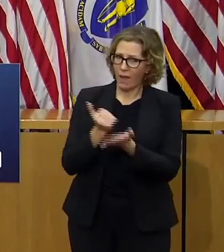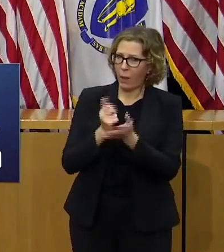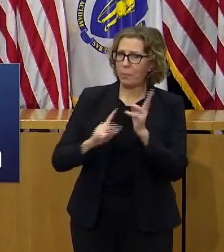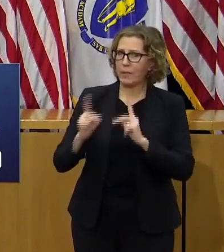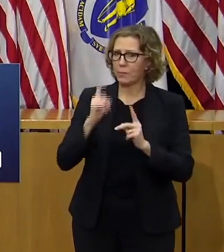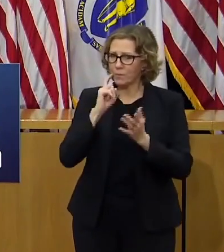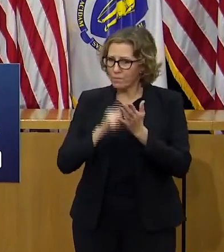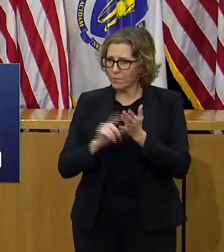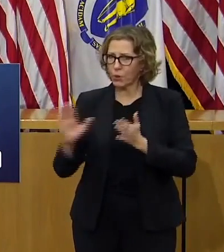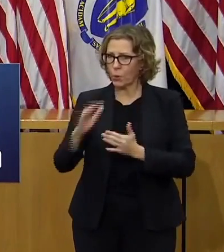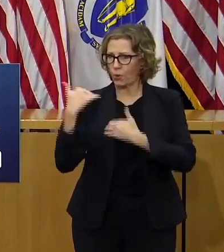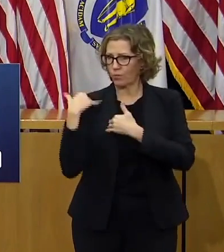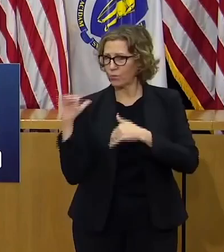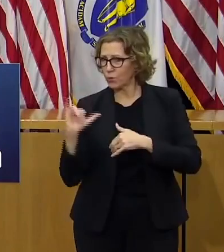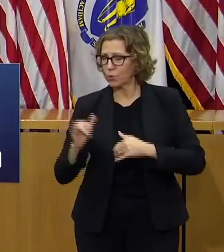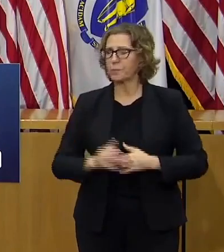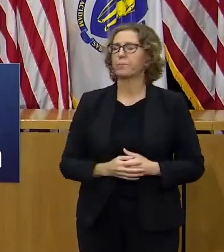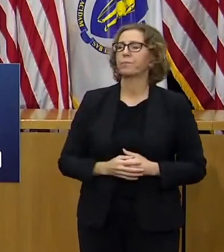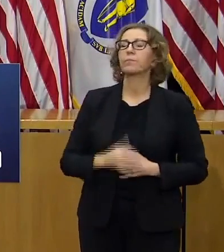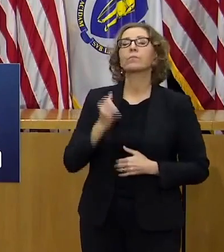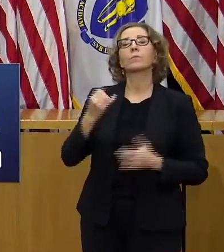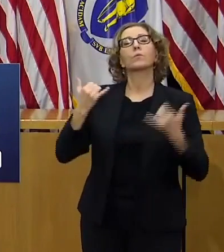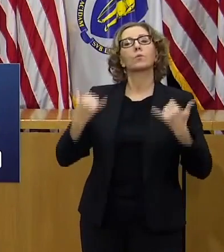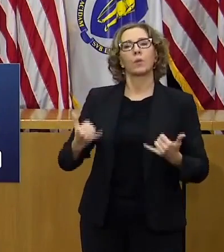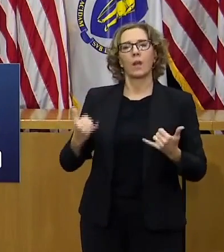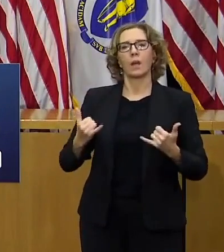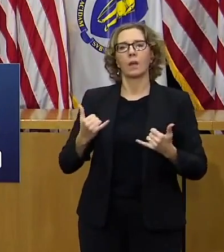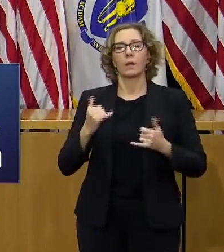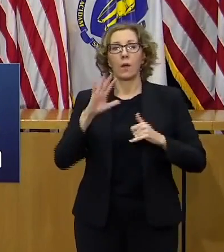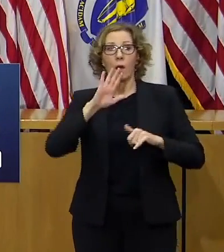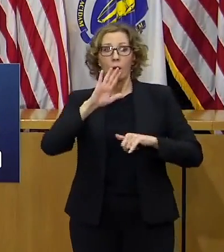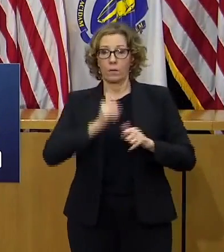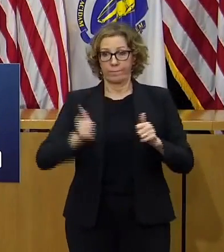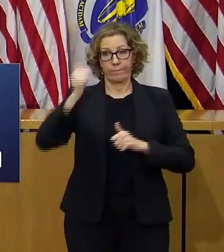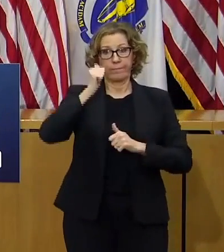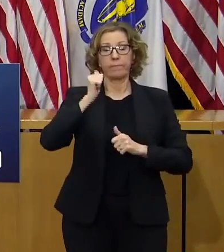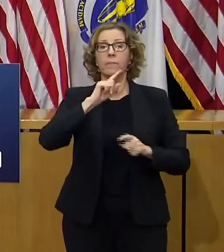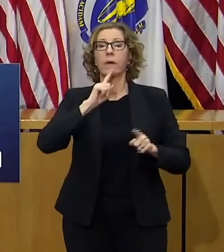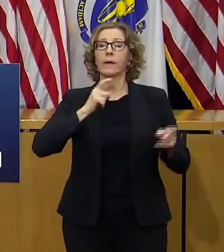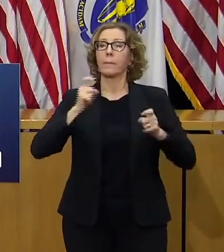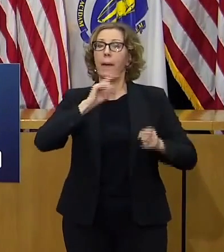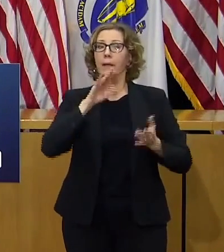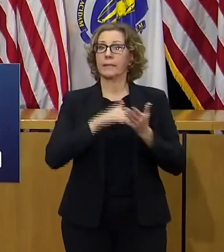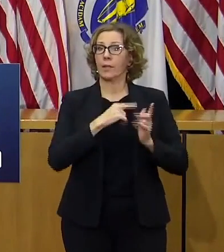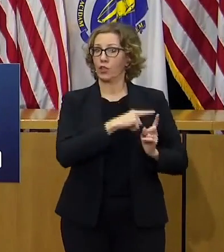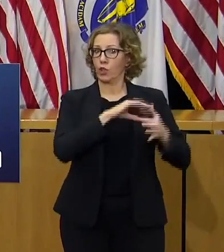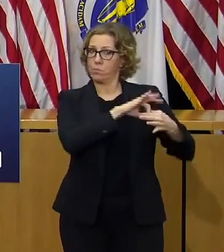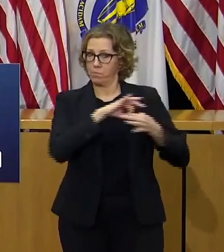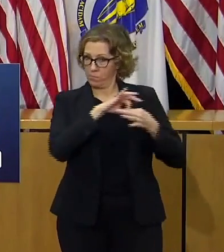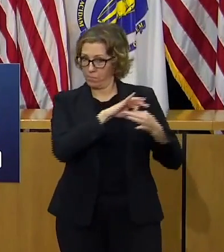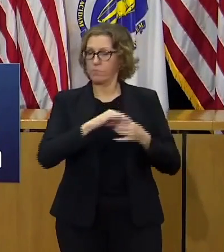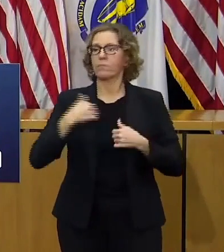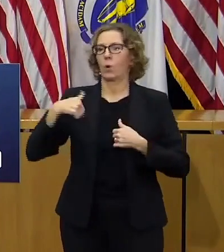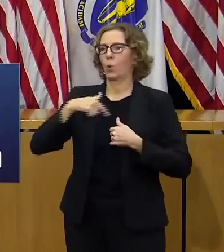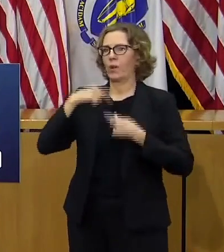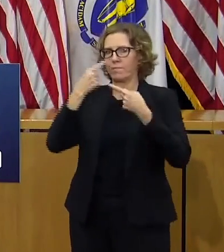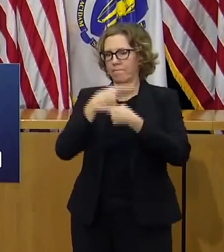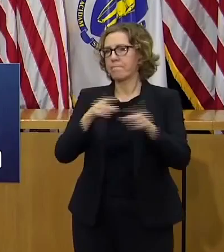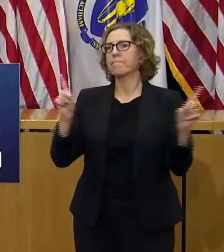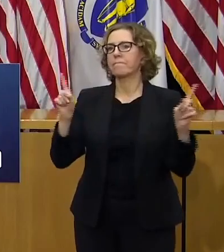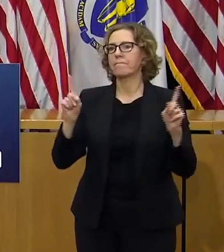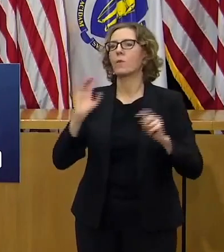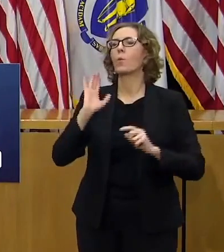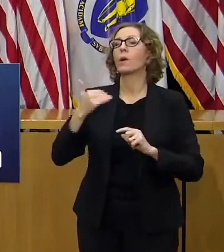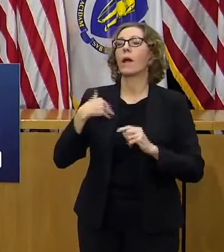so today in collaboration with the command center our administration is announcing an expansion of our state's free testing program